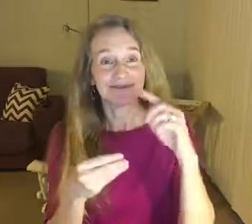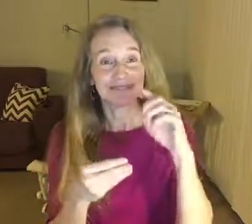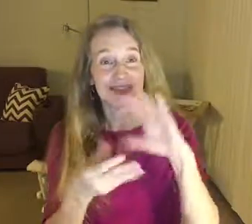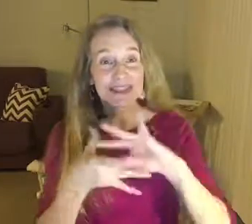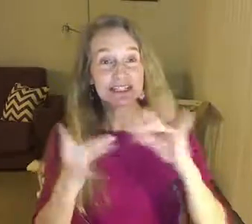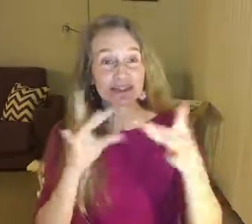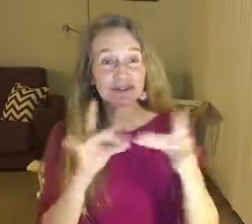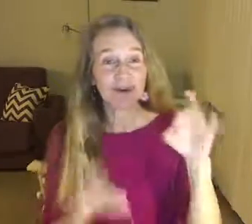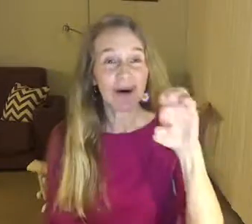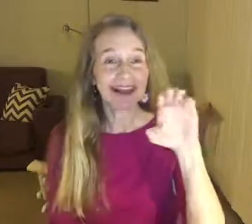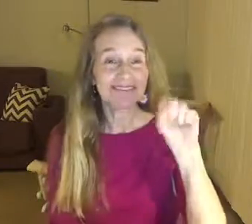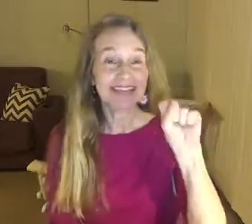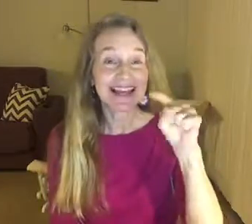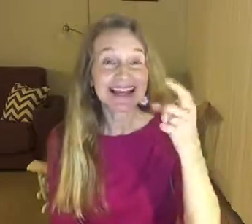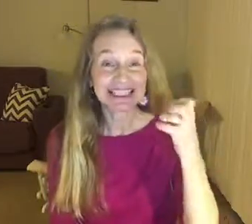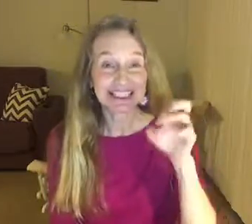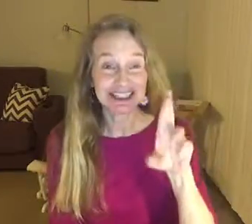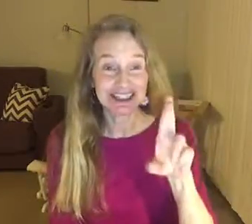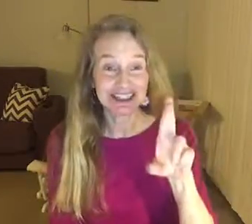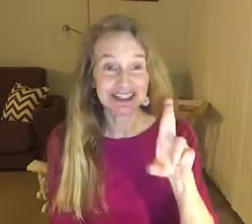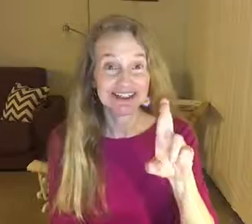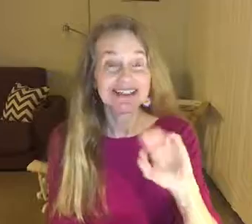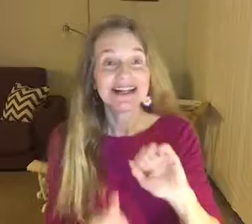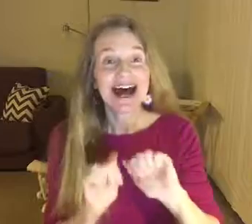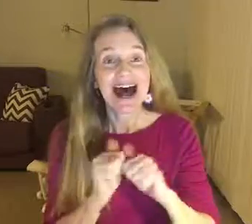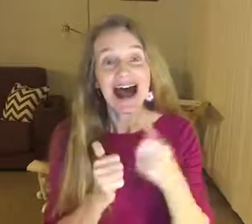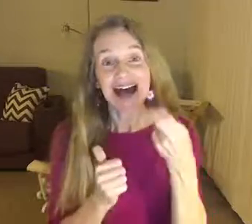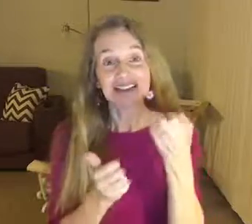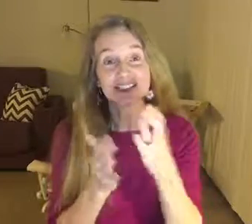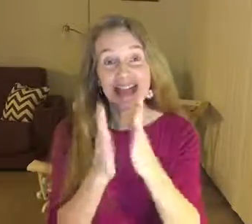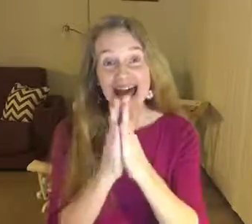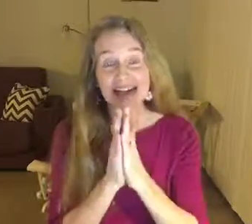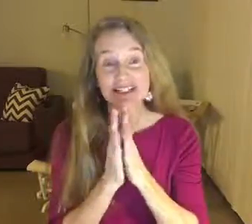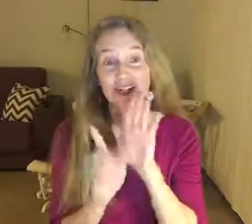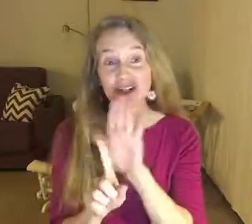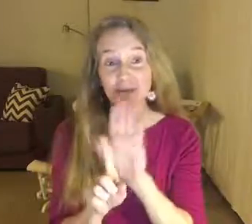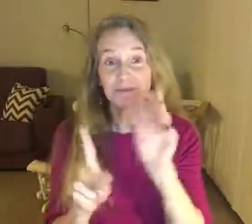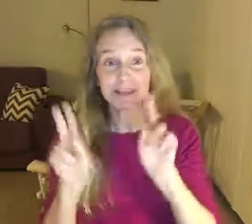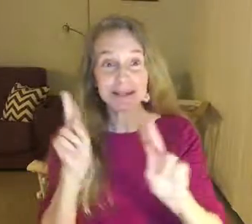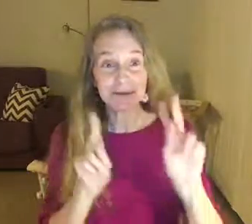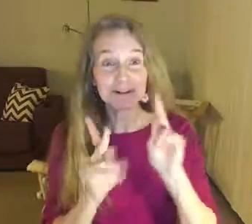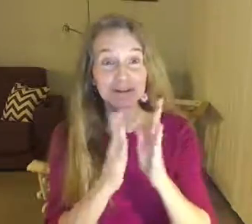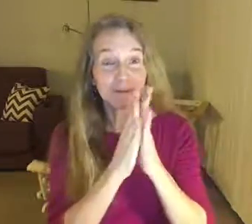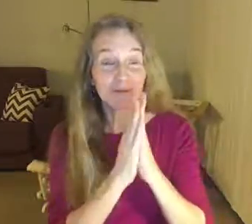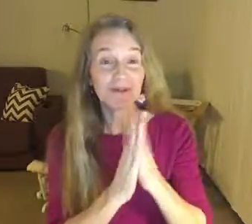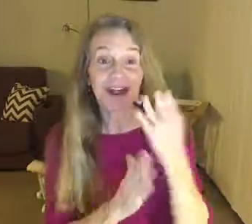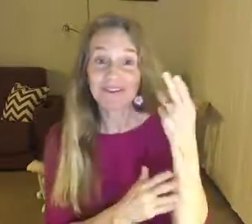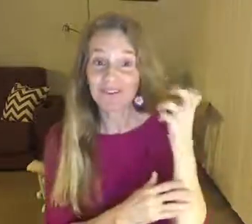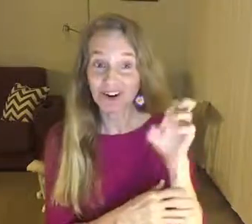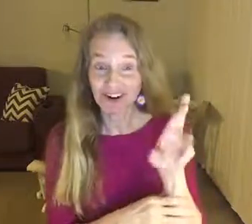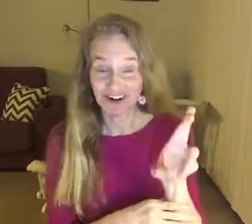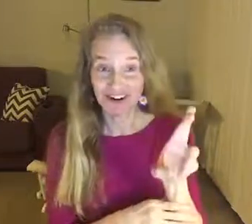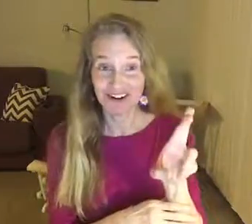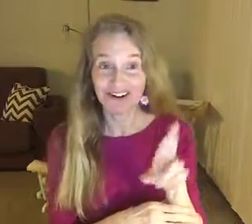the story of Hector, how she asked her people to pray for her,